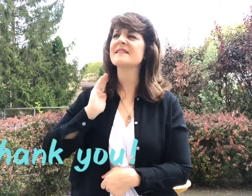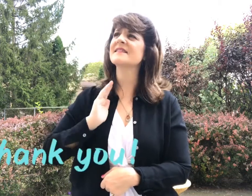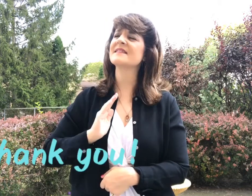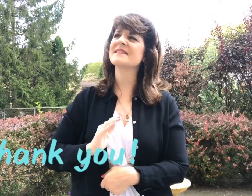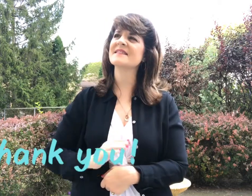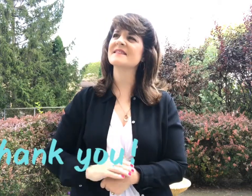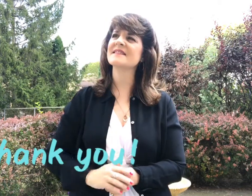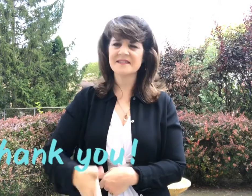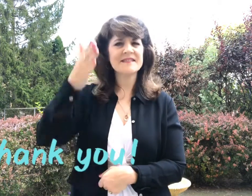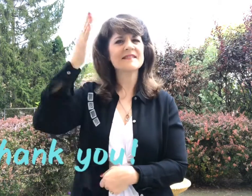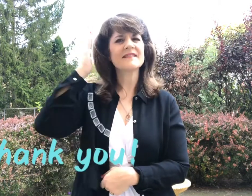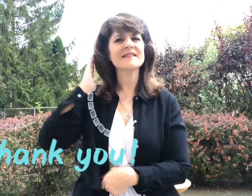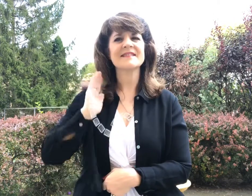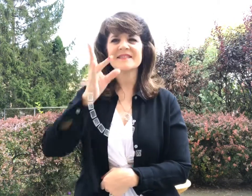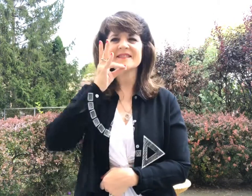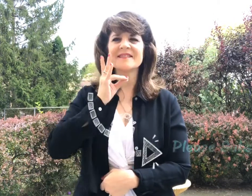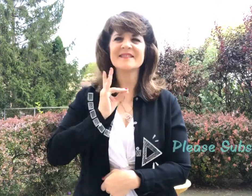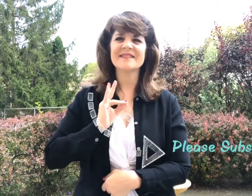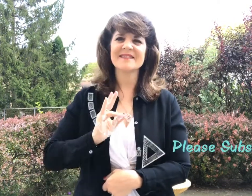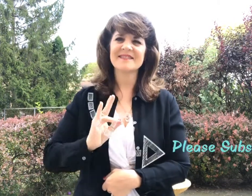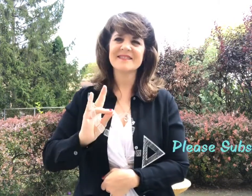Once I was seven years old.